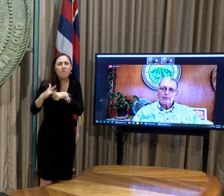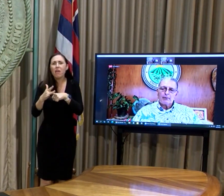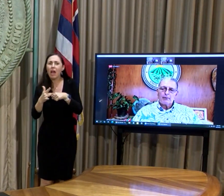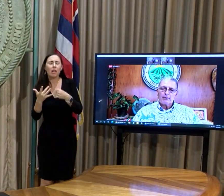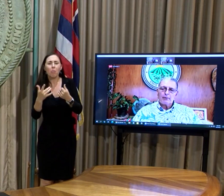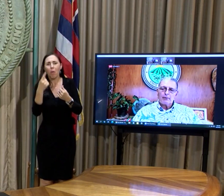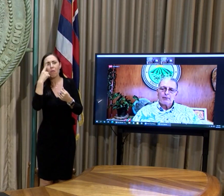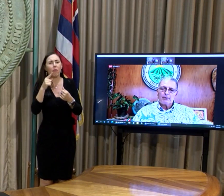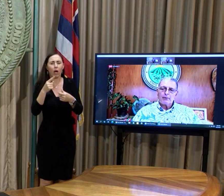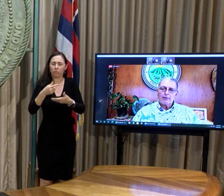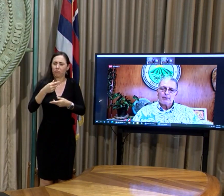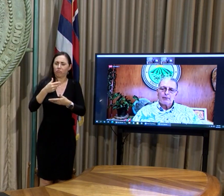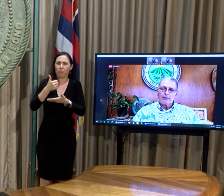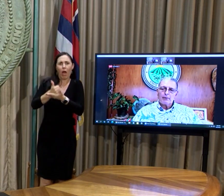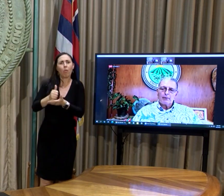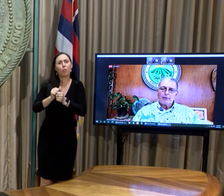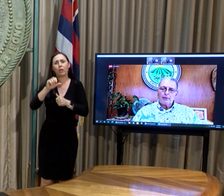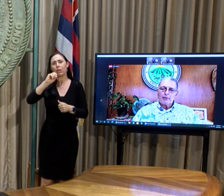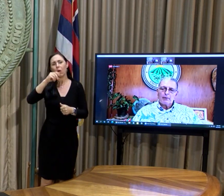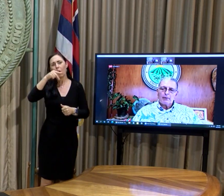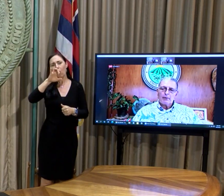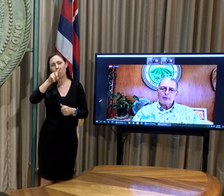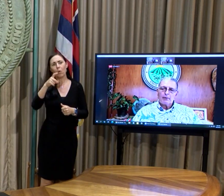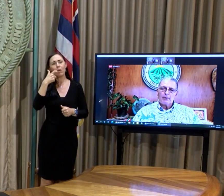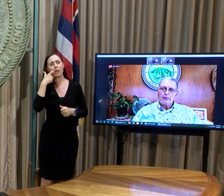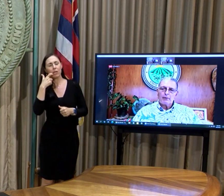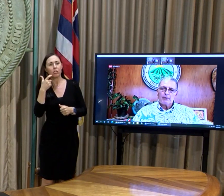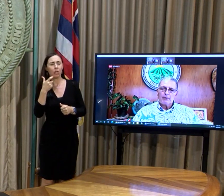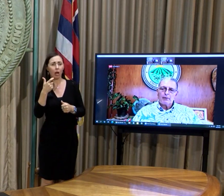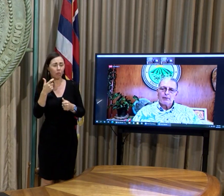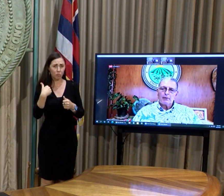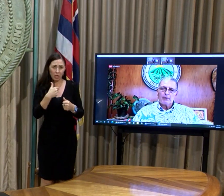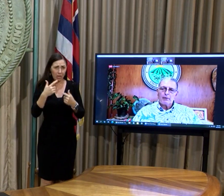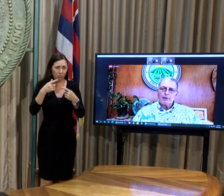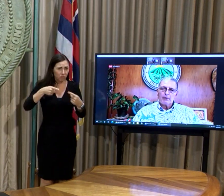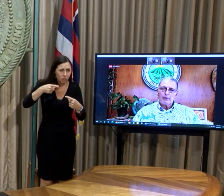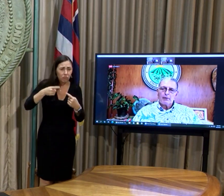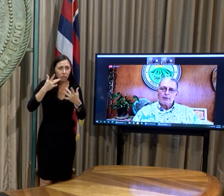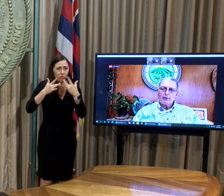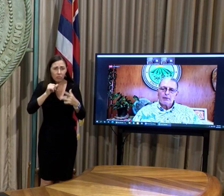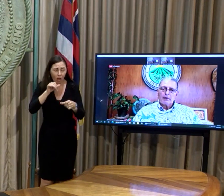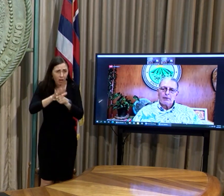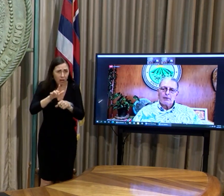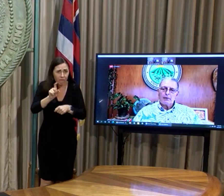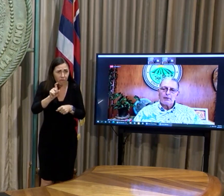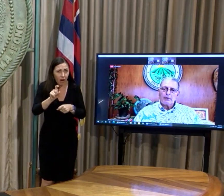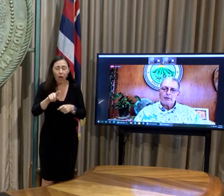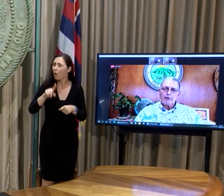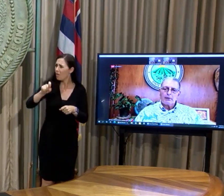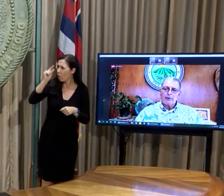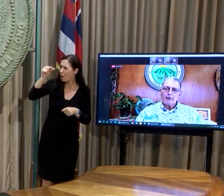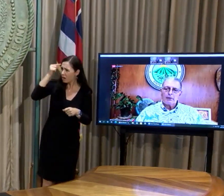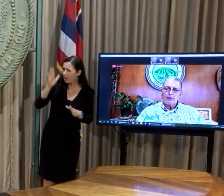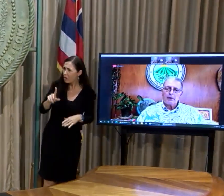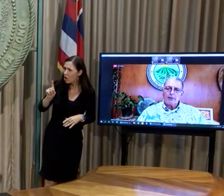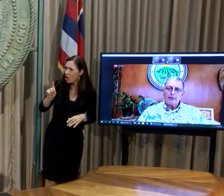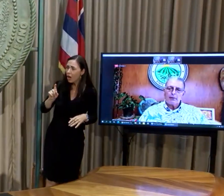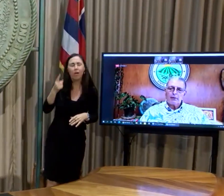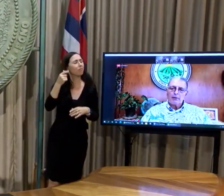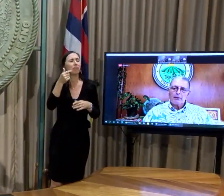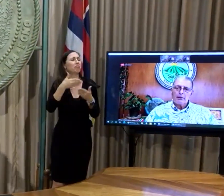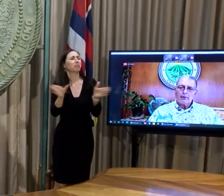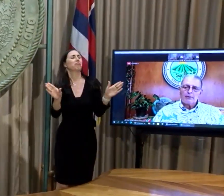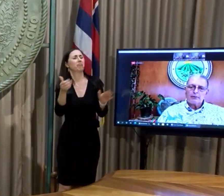addiction? I mean, are we lacking in that? That was a question for Governor. Yes, Rick? For everybody or whatever.